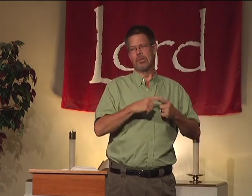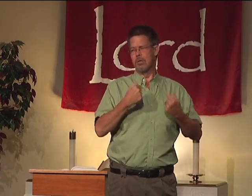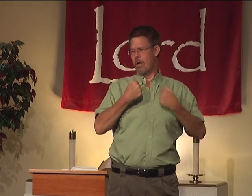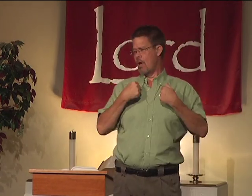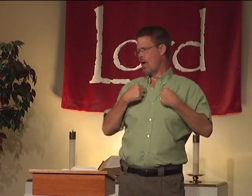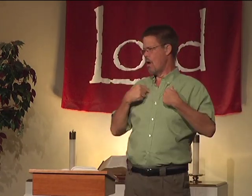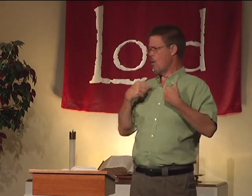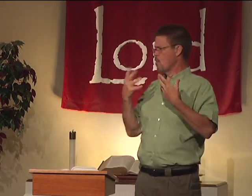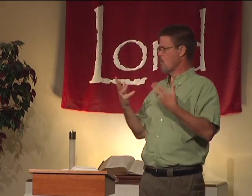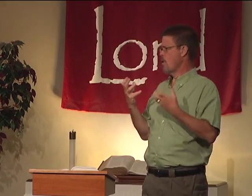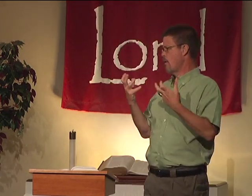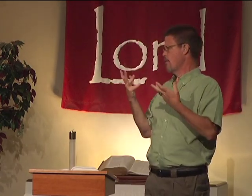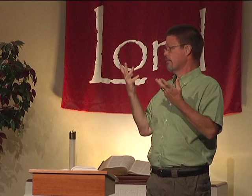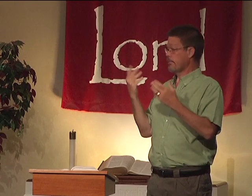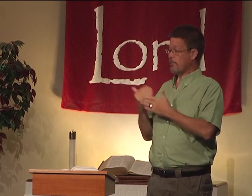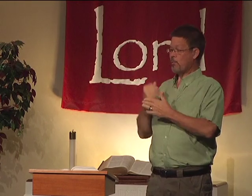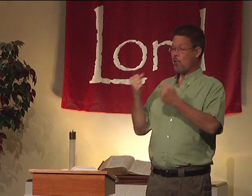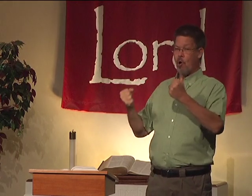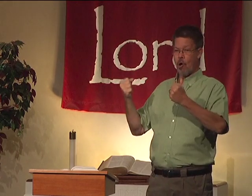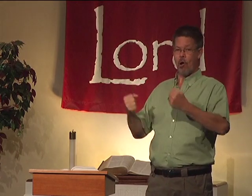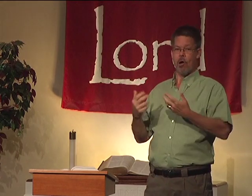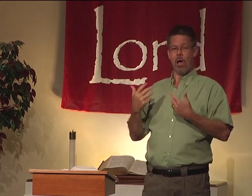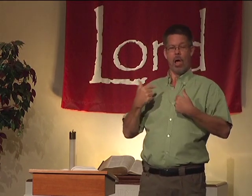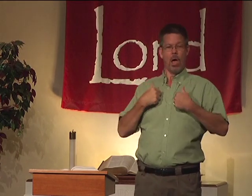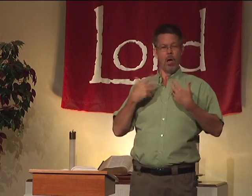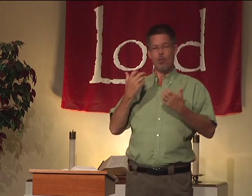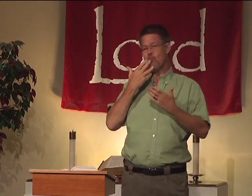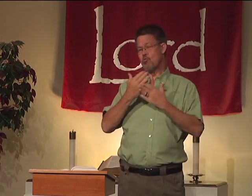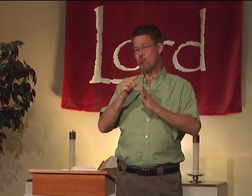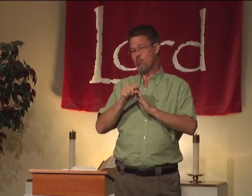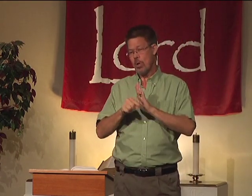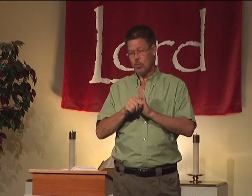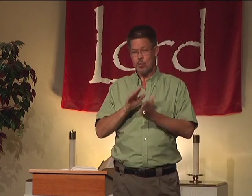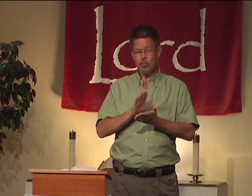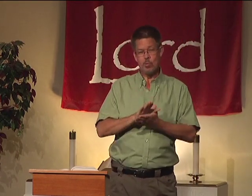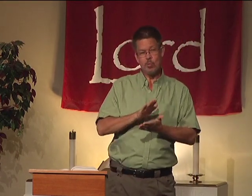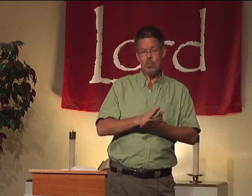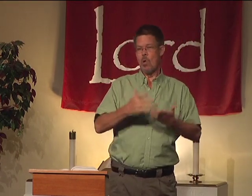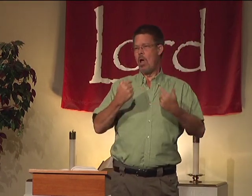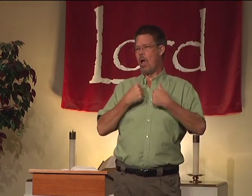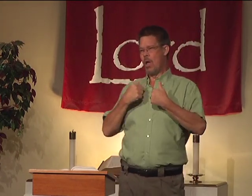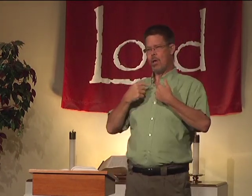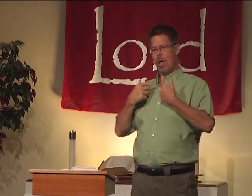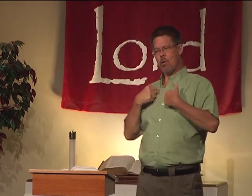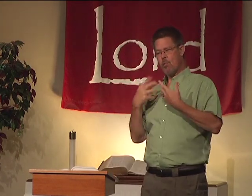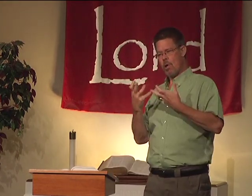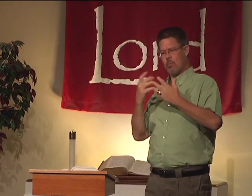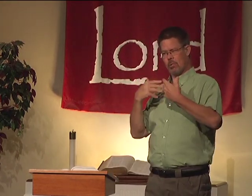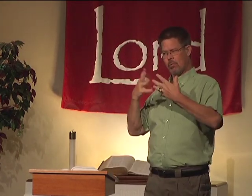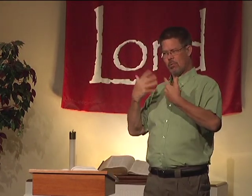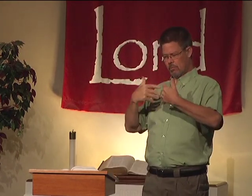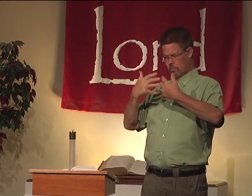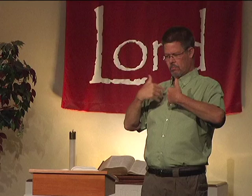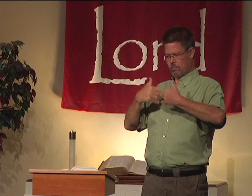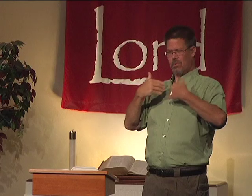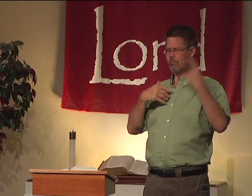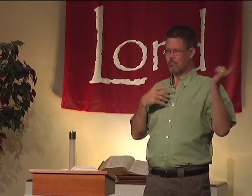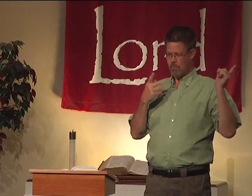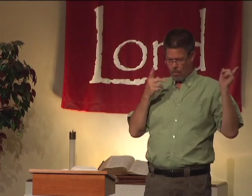Christian friends. I want a new car. I want good grades in school. I want, I want,